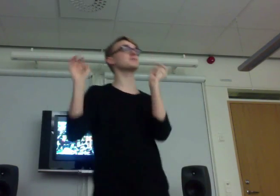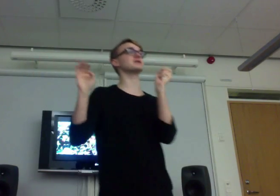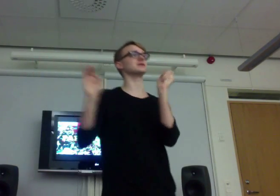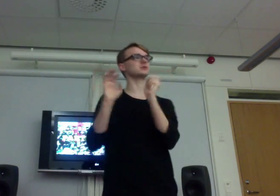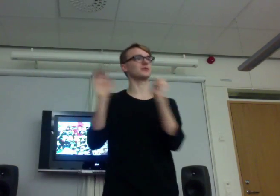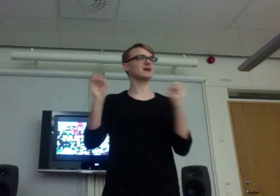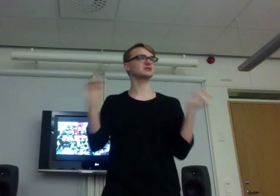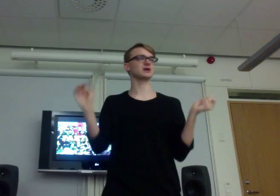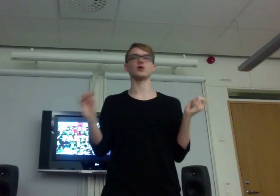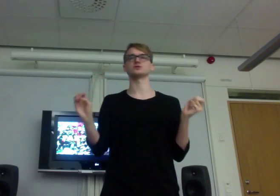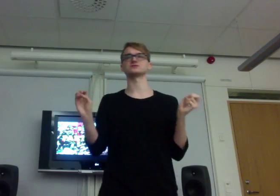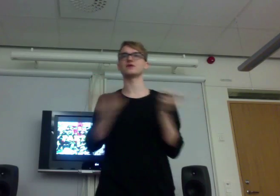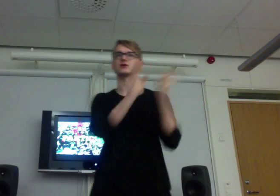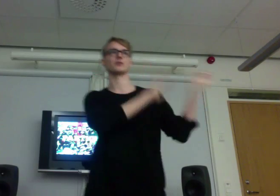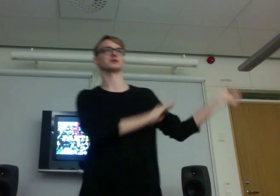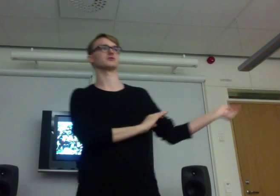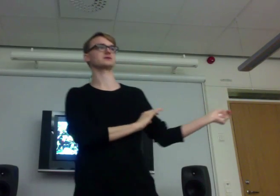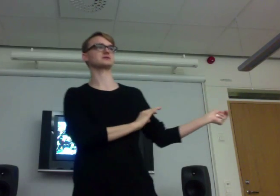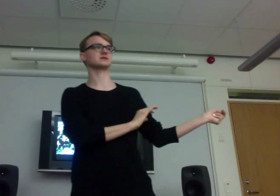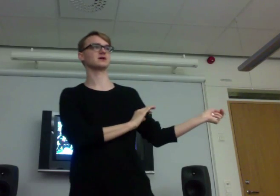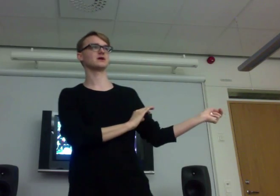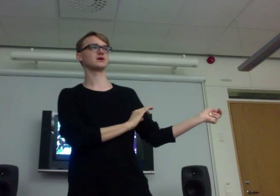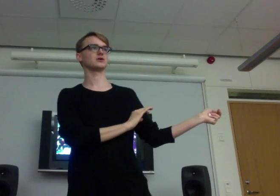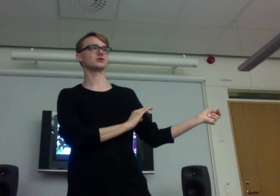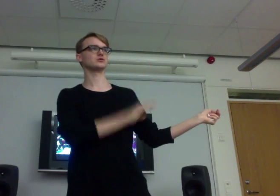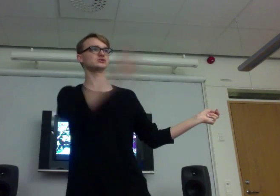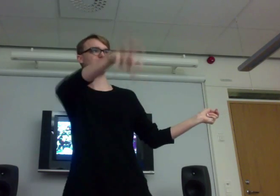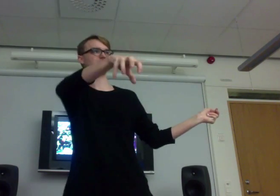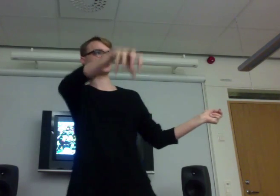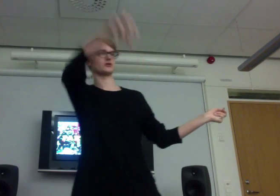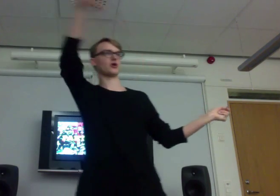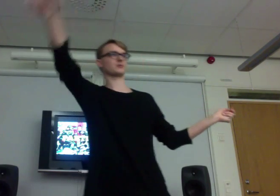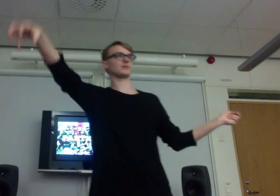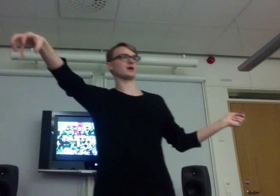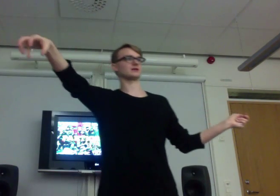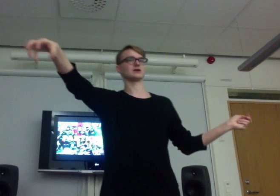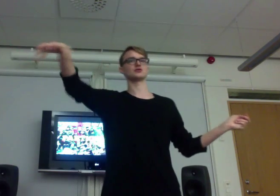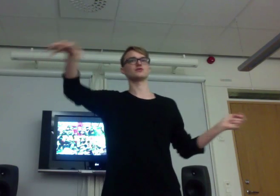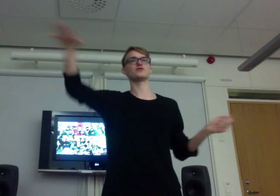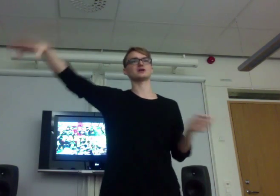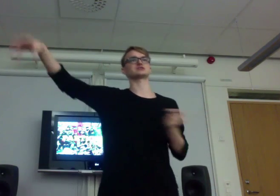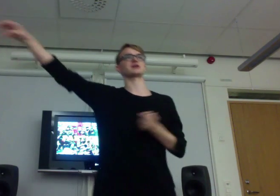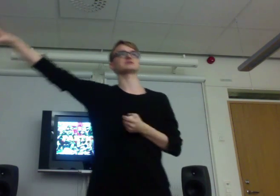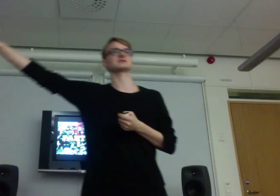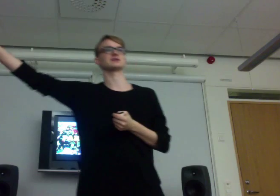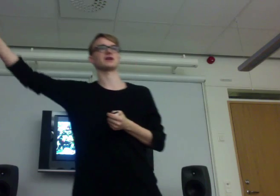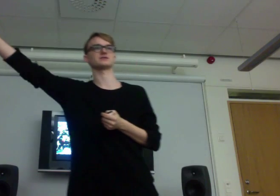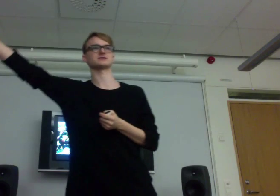that someone actually owns, very common in the U.S. You sell your LARP campaign to franchise in another city.